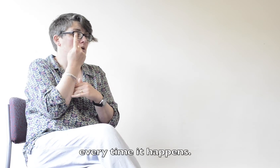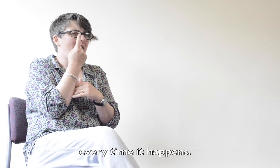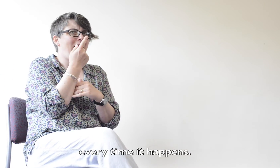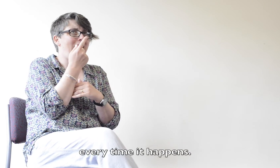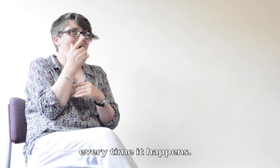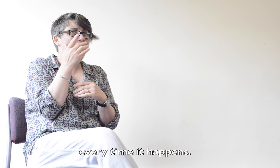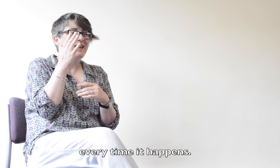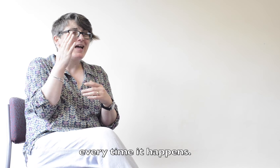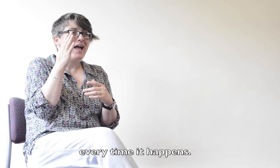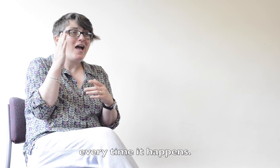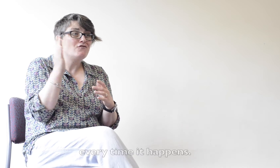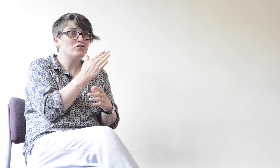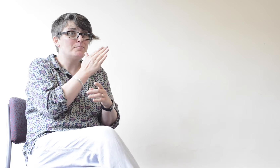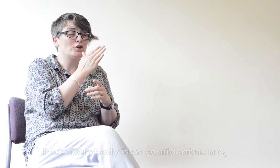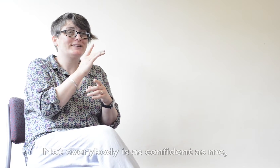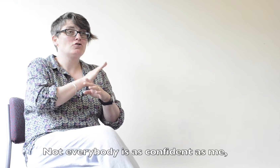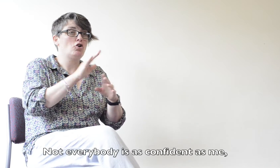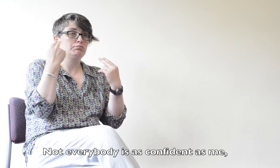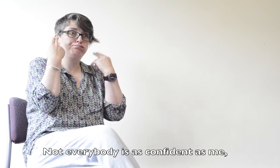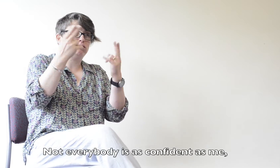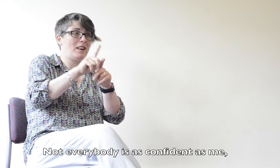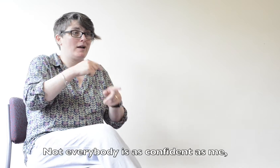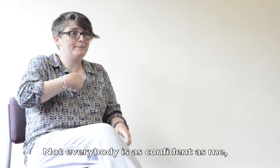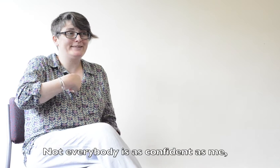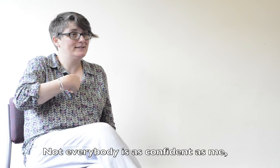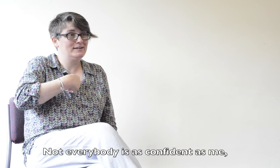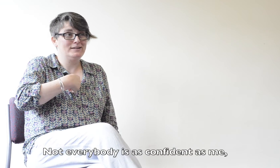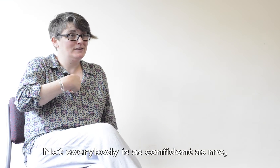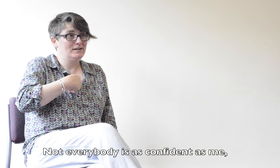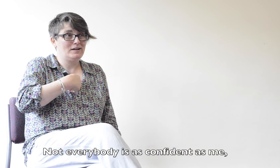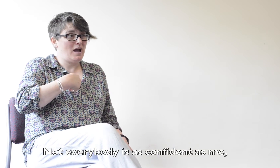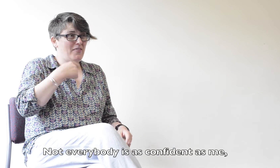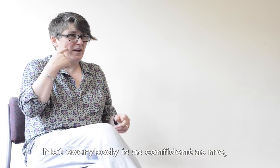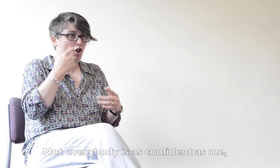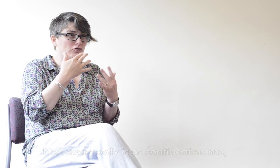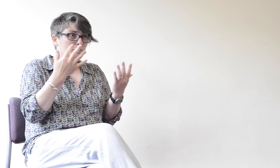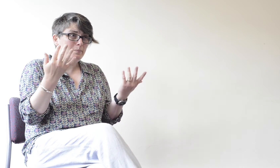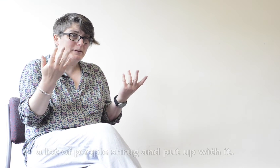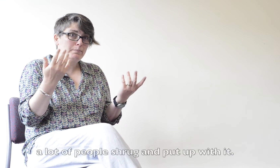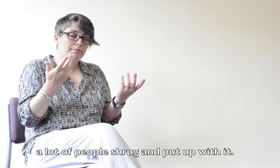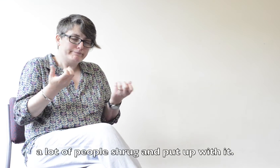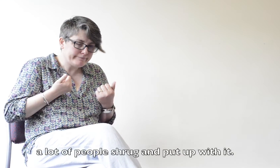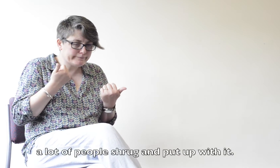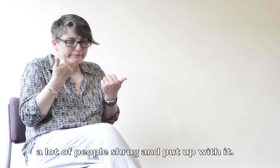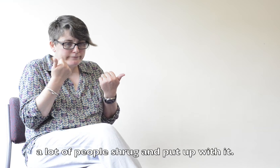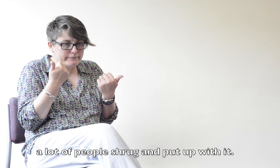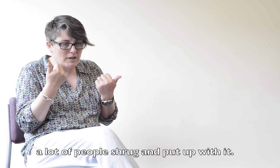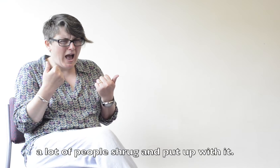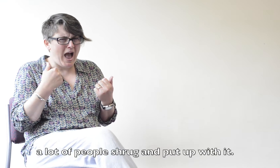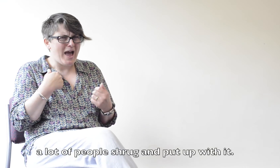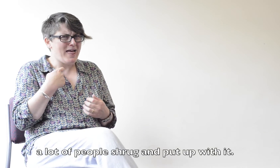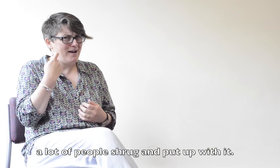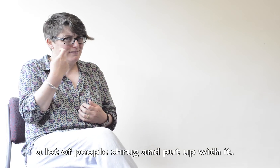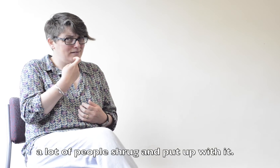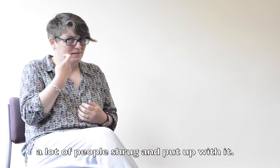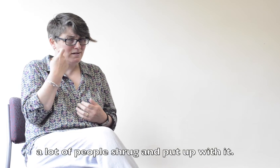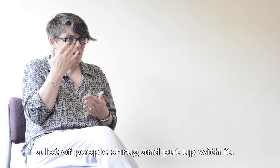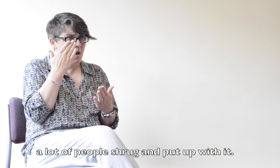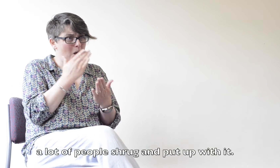lots of people, and you know, not everybody's as confident as me in challenging poor decisions like that. I do wonder how